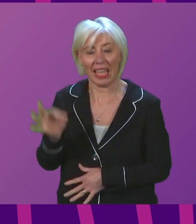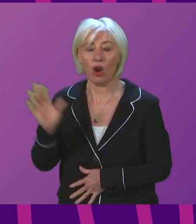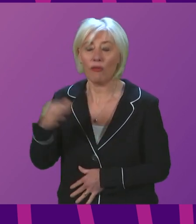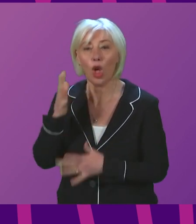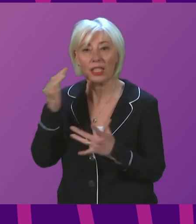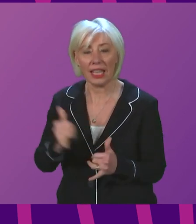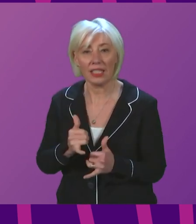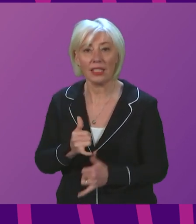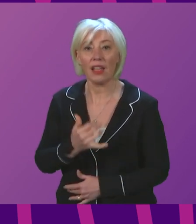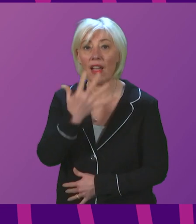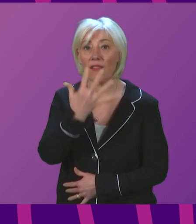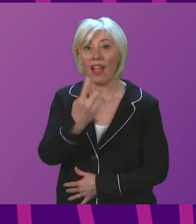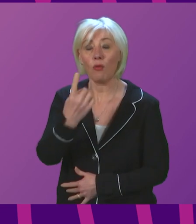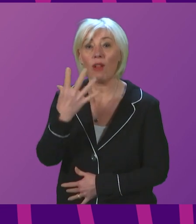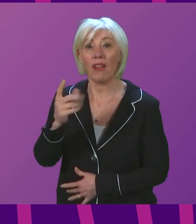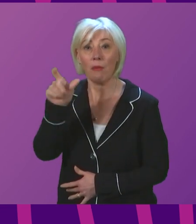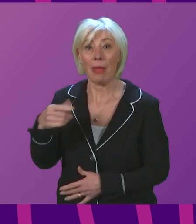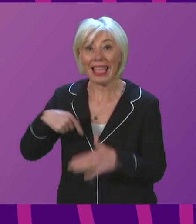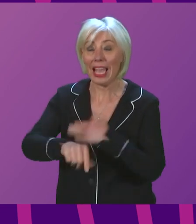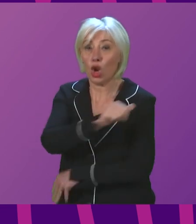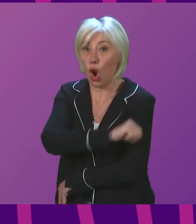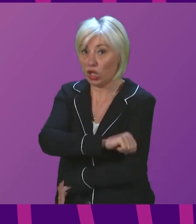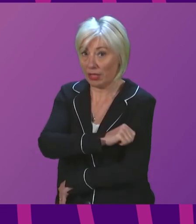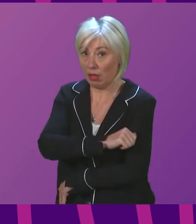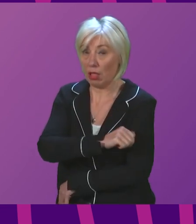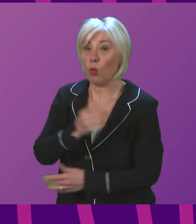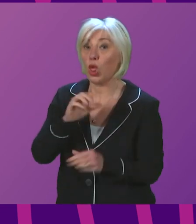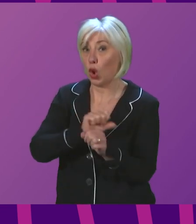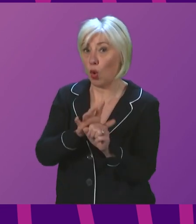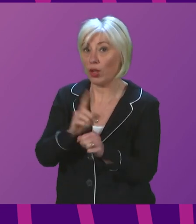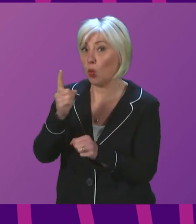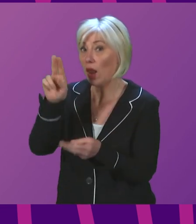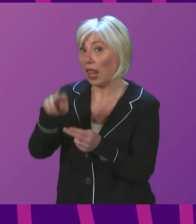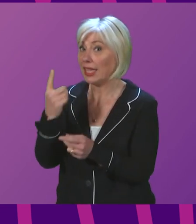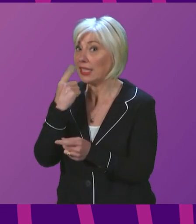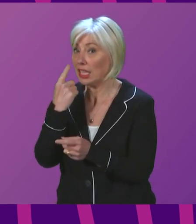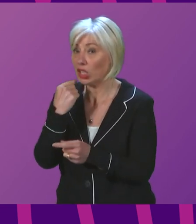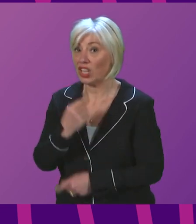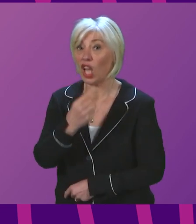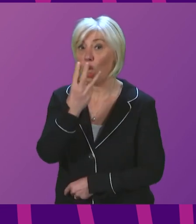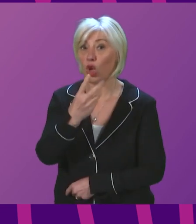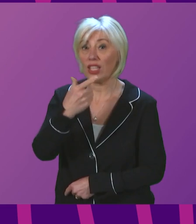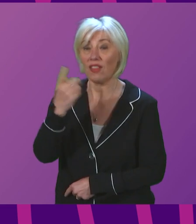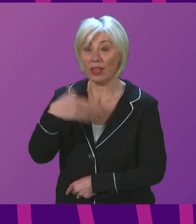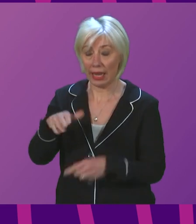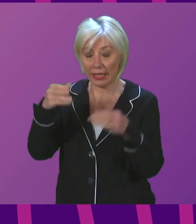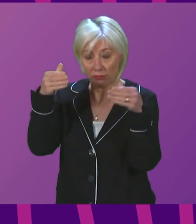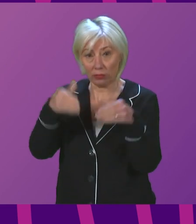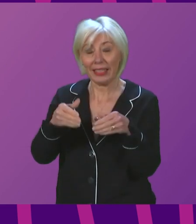515 people are in hospital with COVID, one fewer than yesterday. 37 people are in intensive care, also one fewer than yesterday.